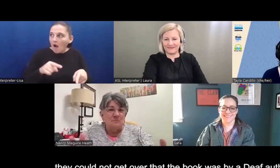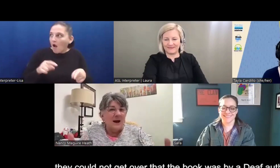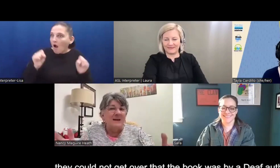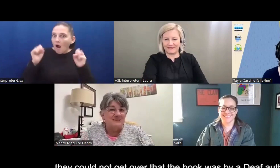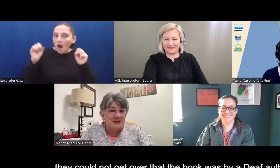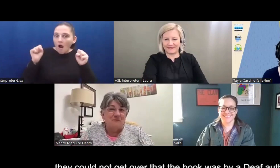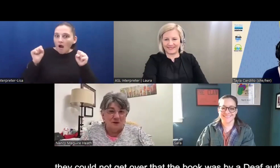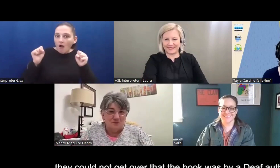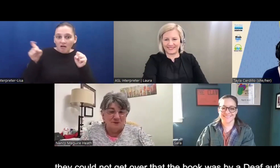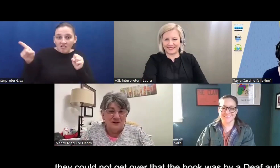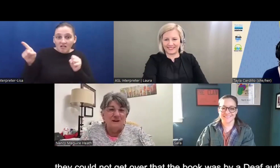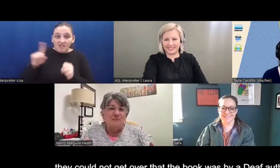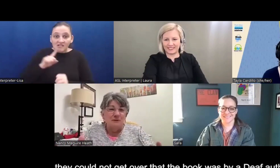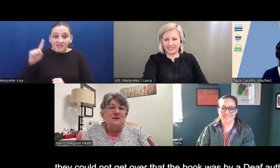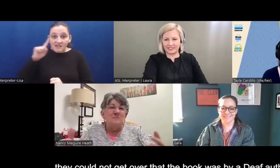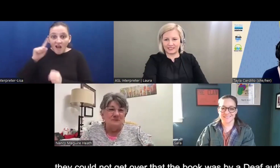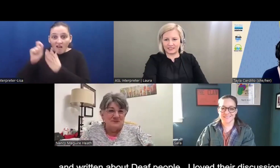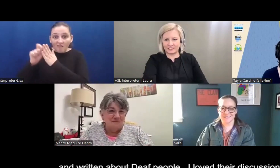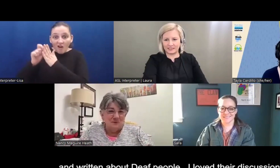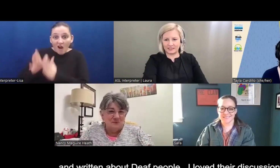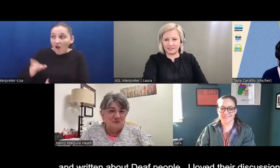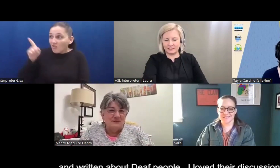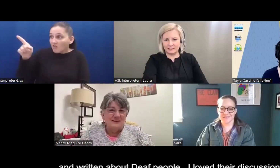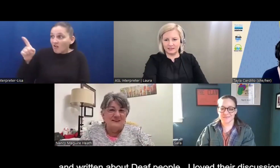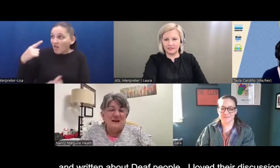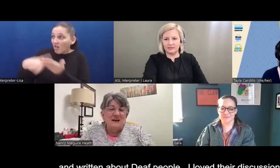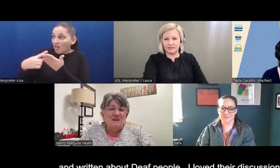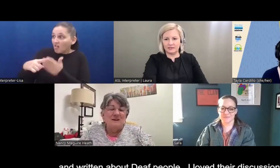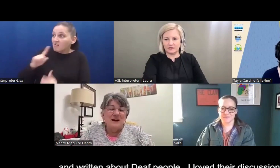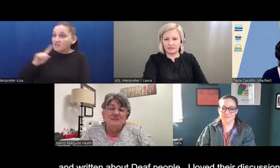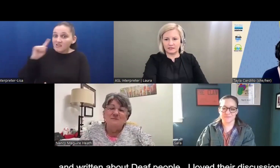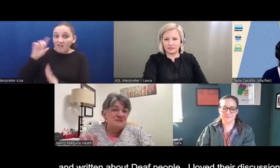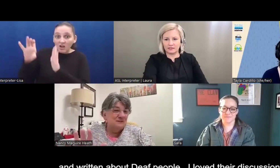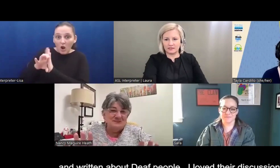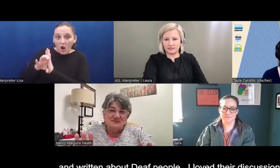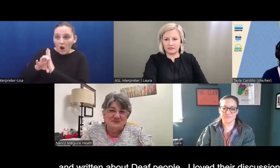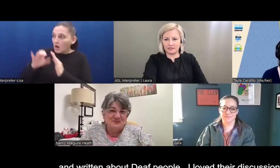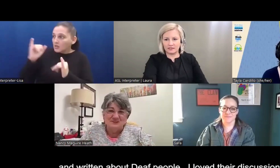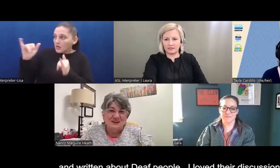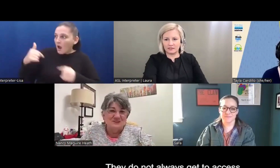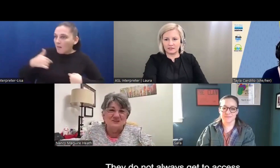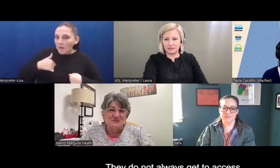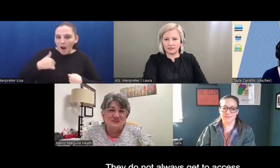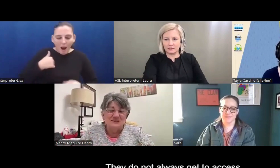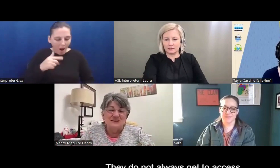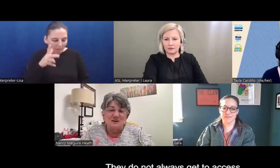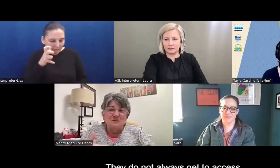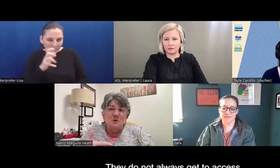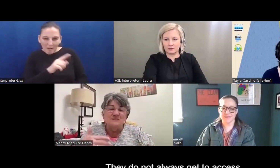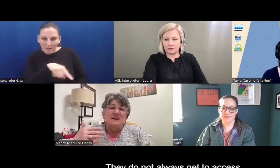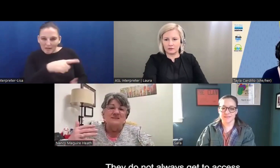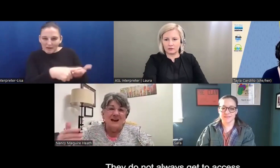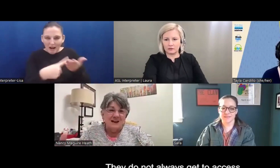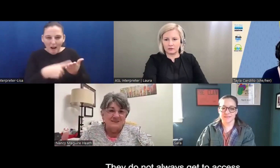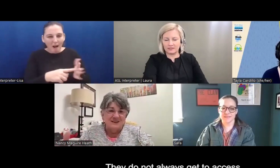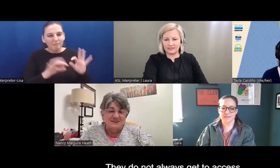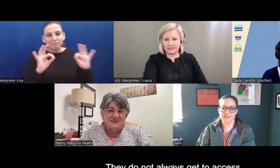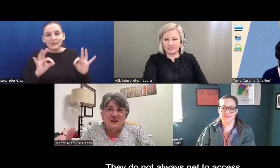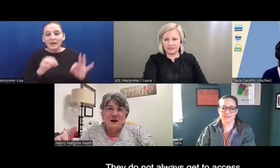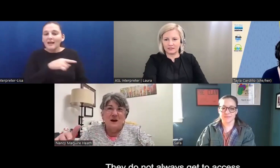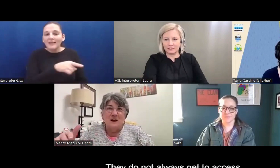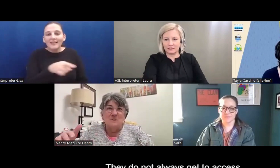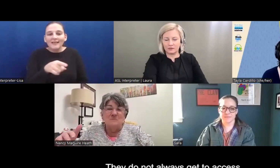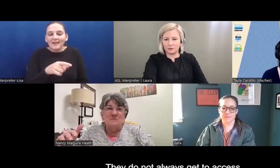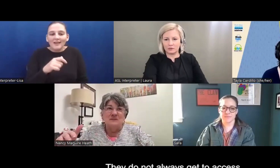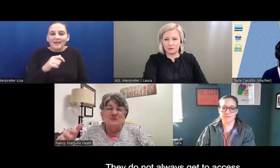was by a deaf author written about deaf people. And I loved their discussions. I just really did. They don't always get to access,